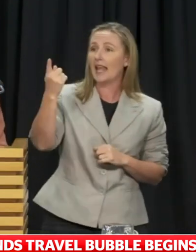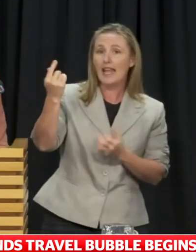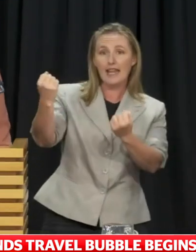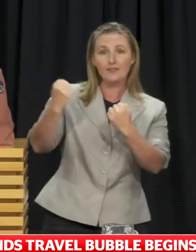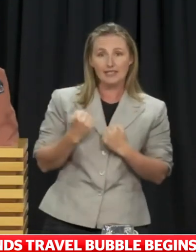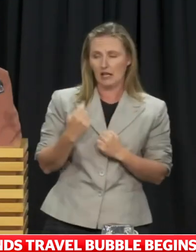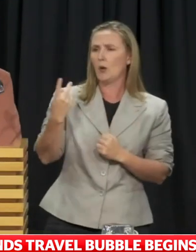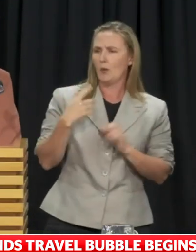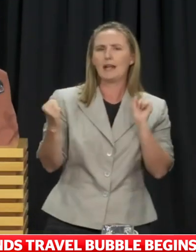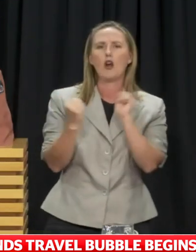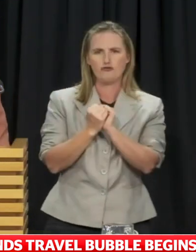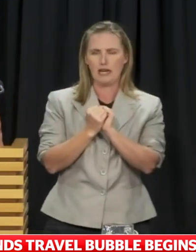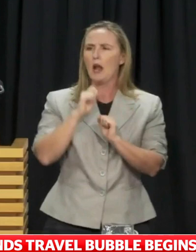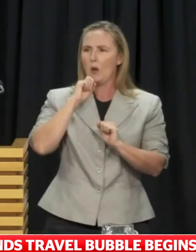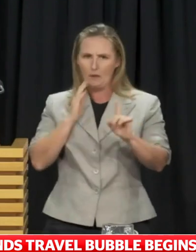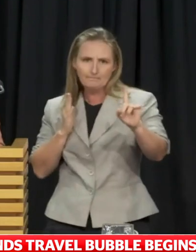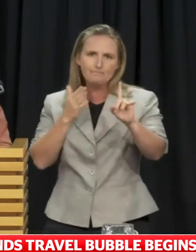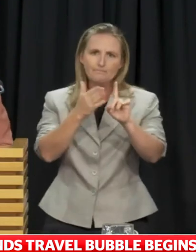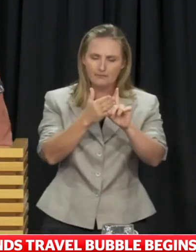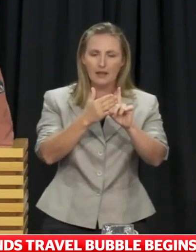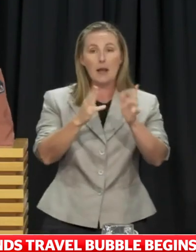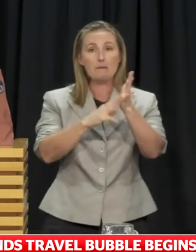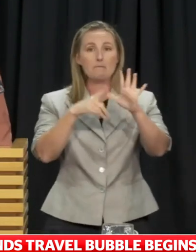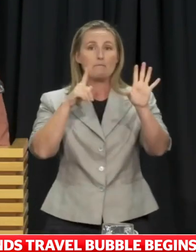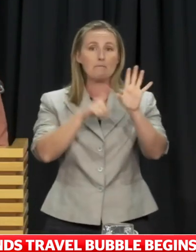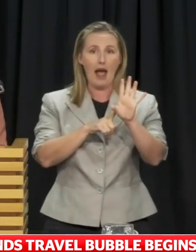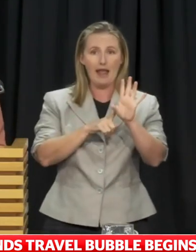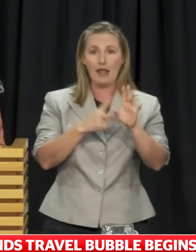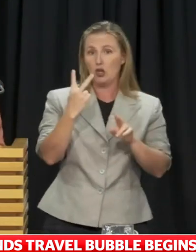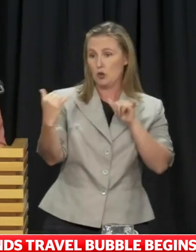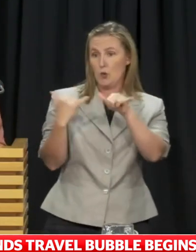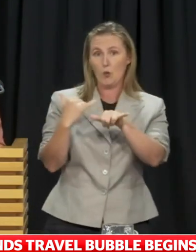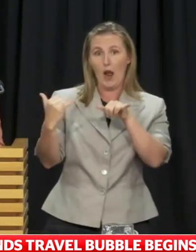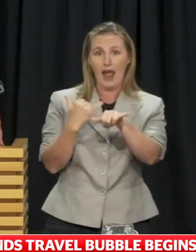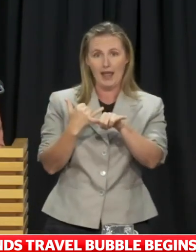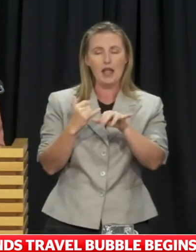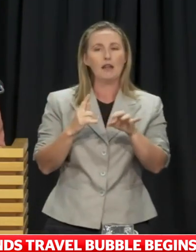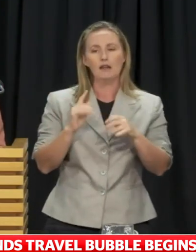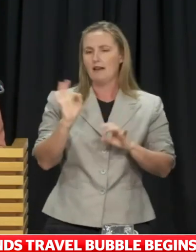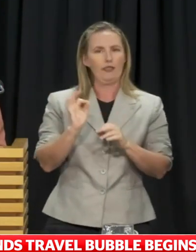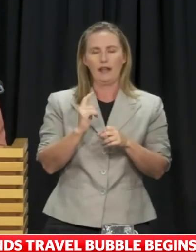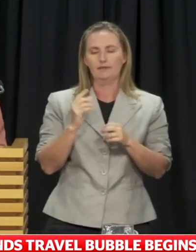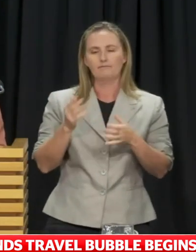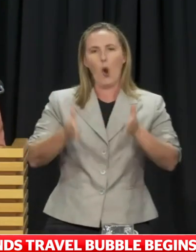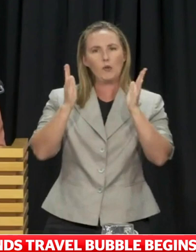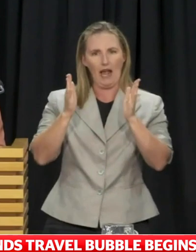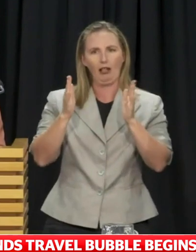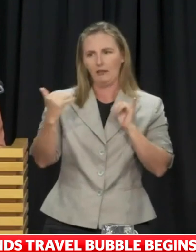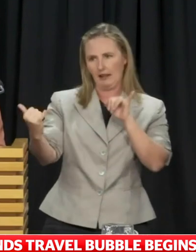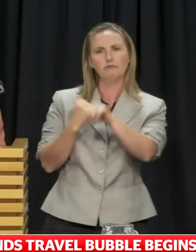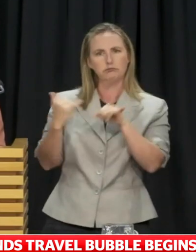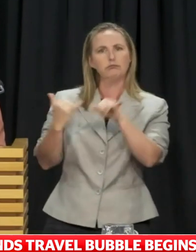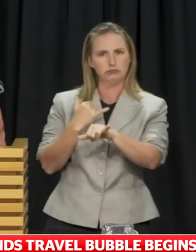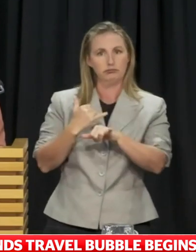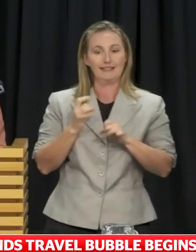earnest towards a May commencement of two-way quarantine-free travel between our two countries. So it gives me